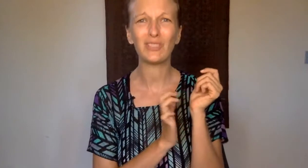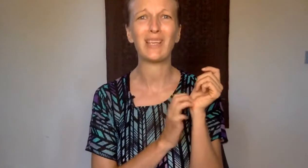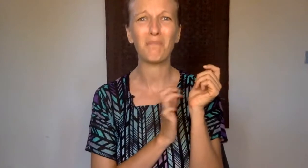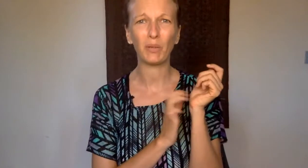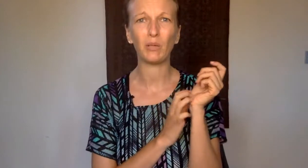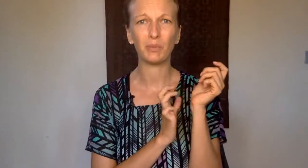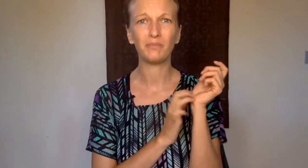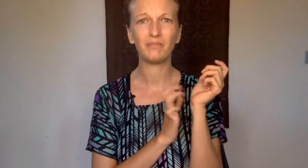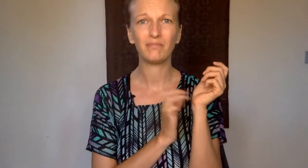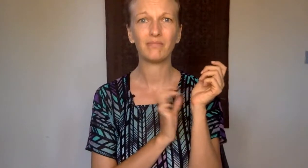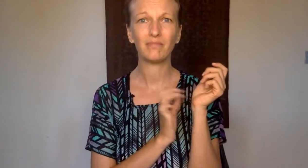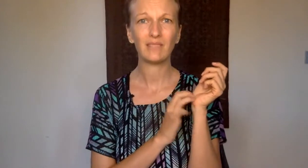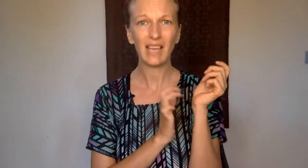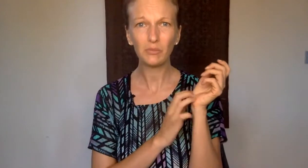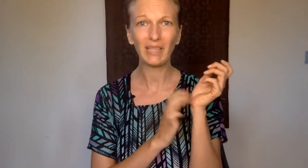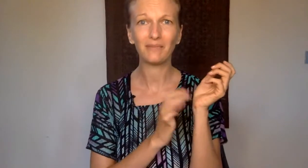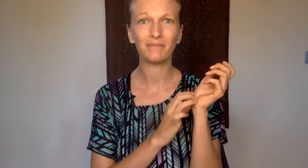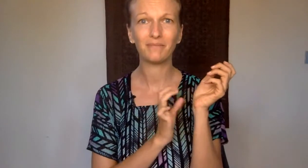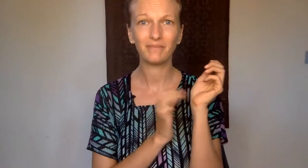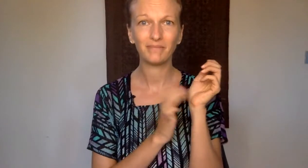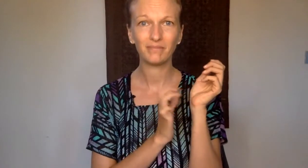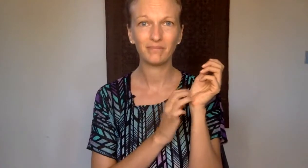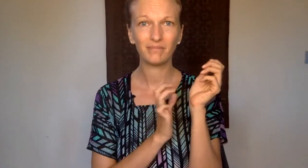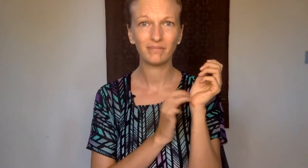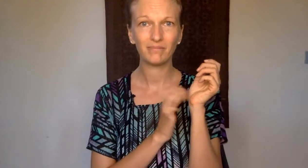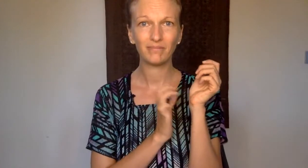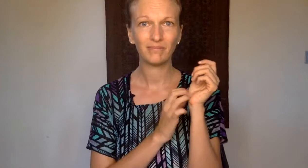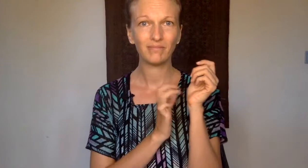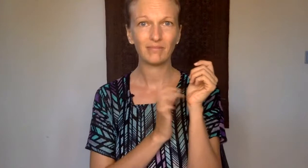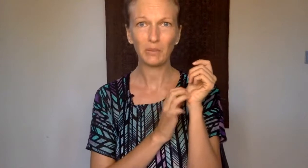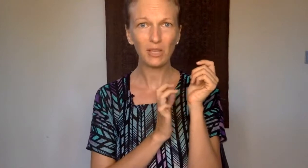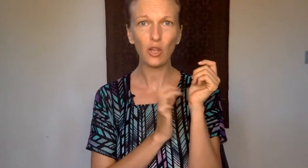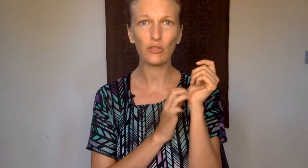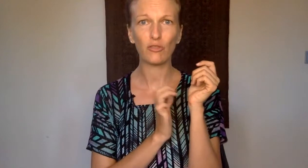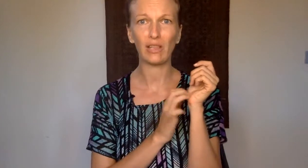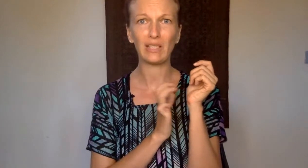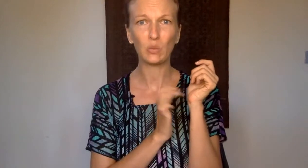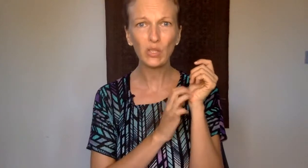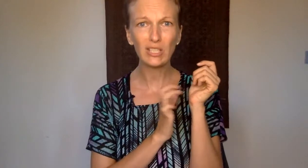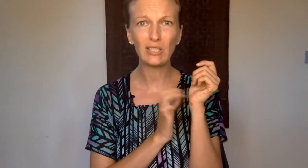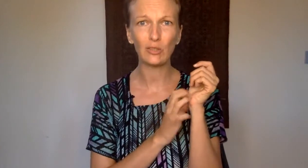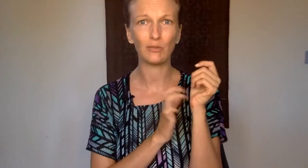resent Bob? Tell me. Give me the laundry list. What do they do?